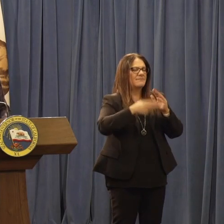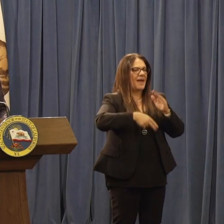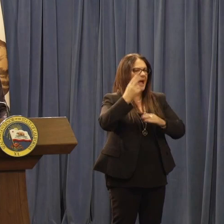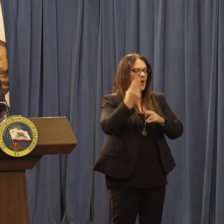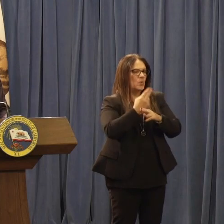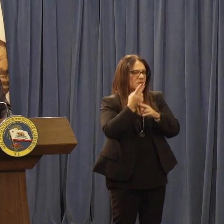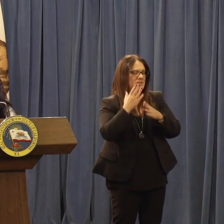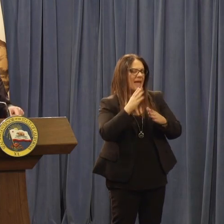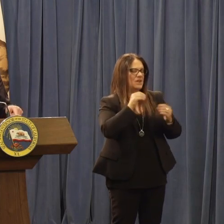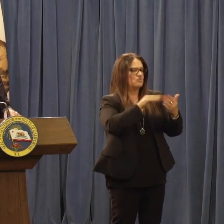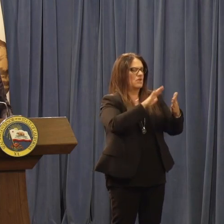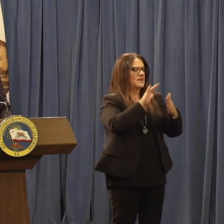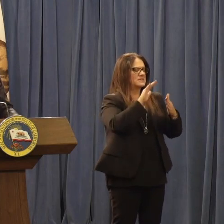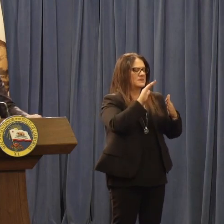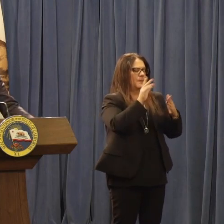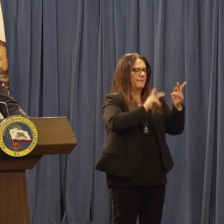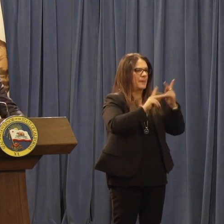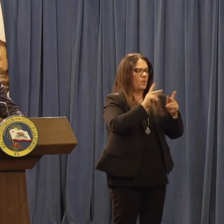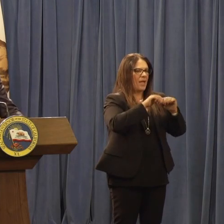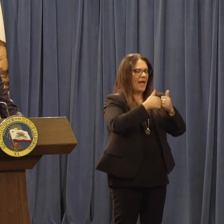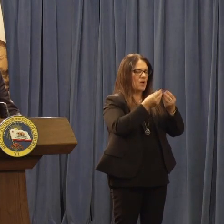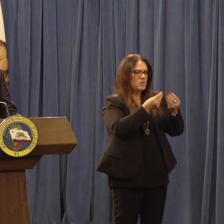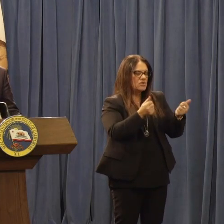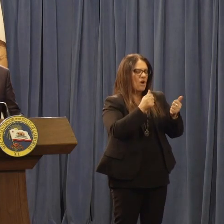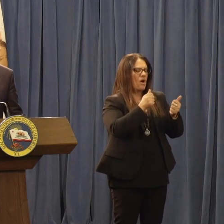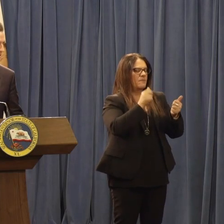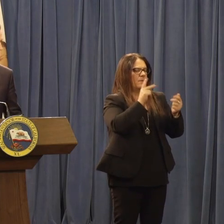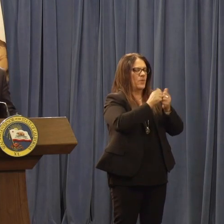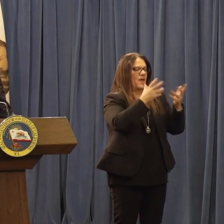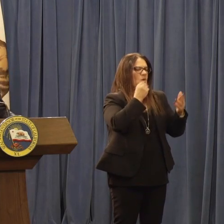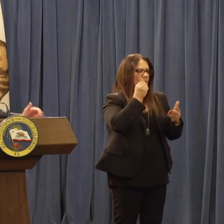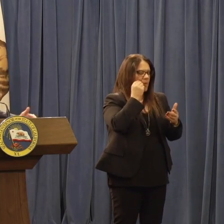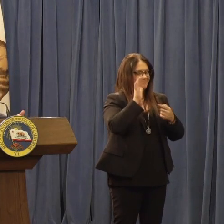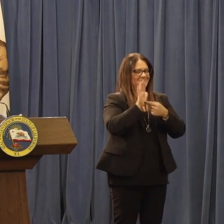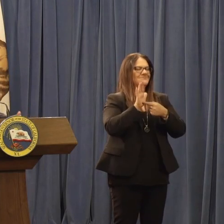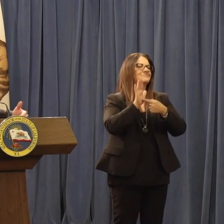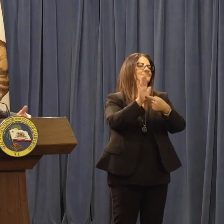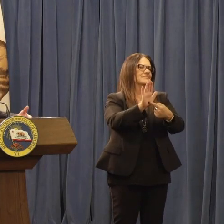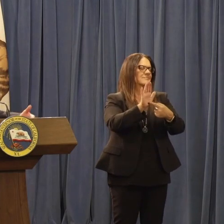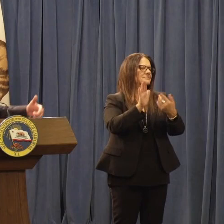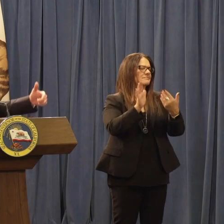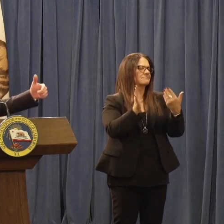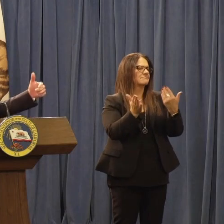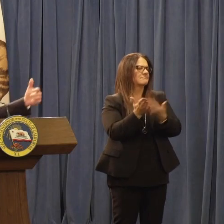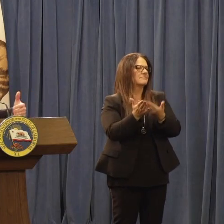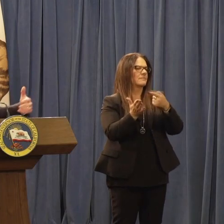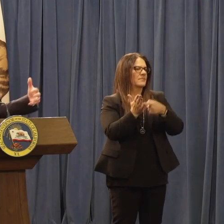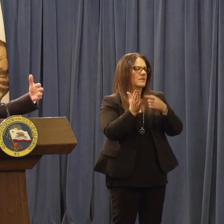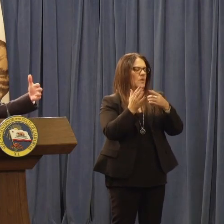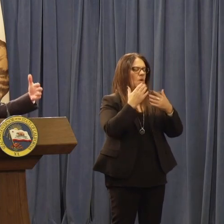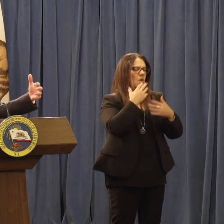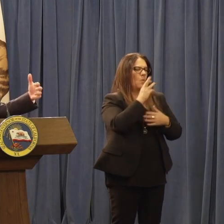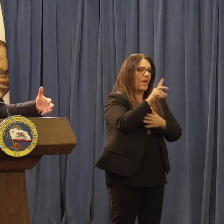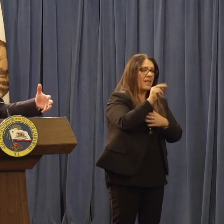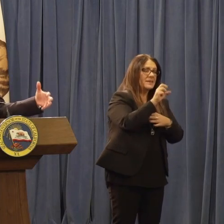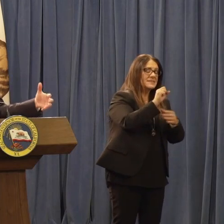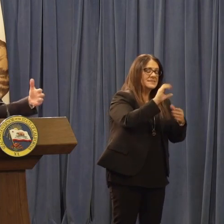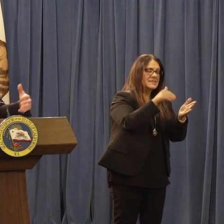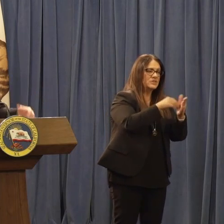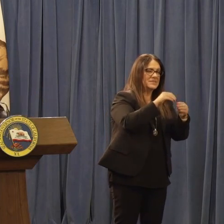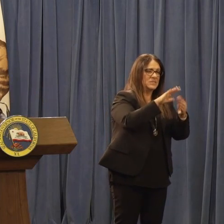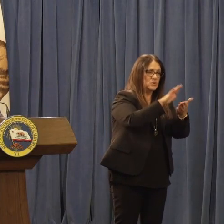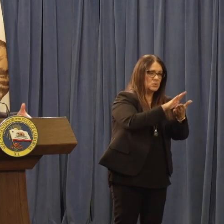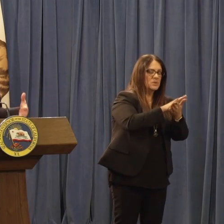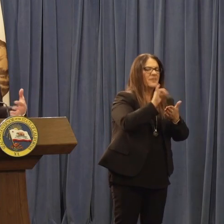and addressing the issue of homelessness and housing? This is it. And you also want to talk about wellness centers and schools. It's also part